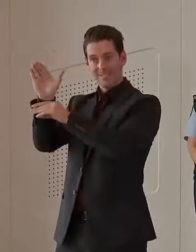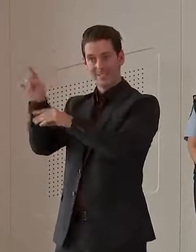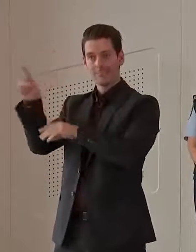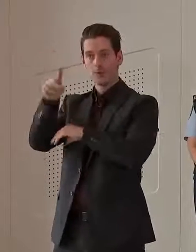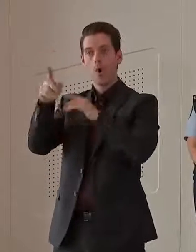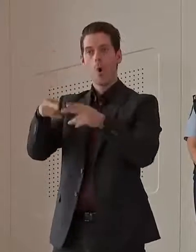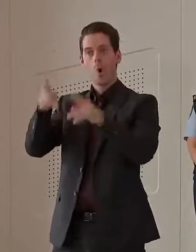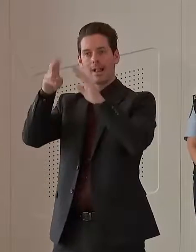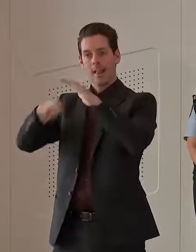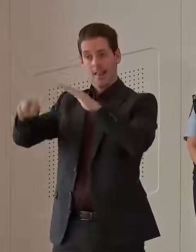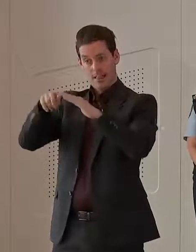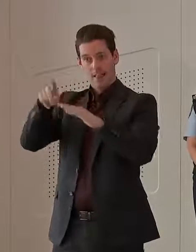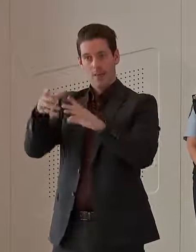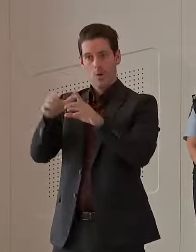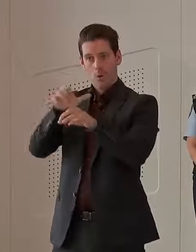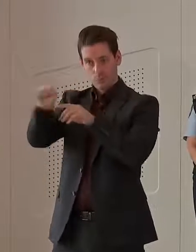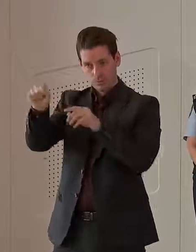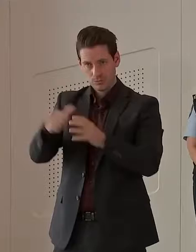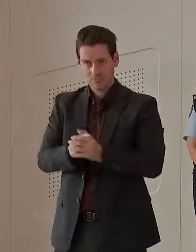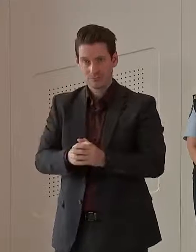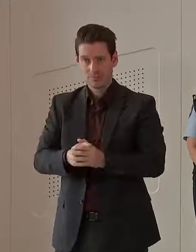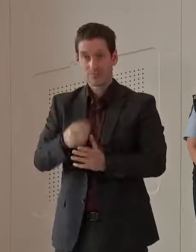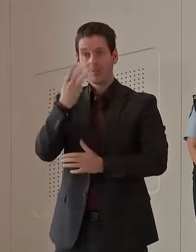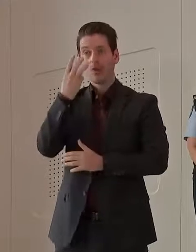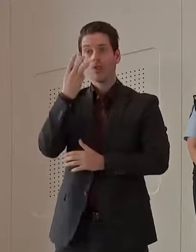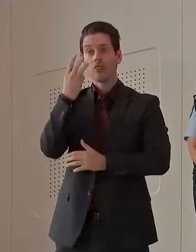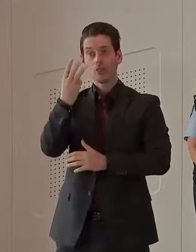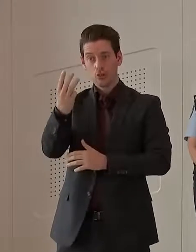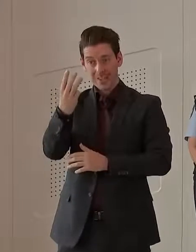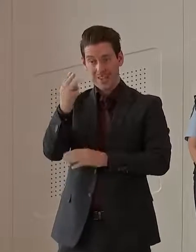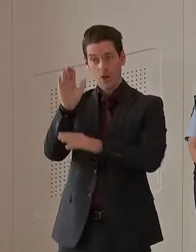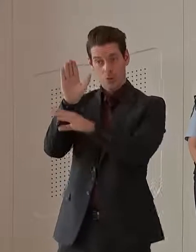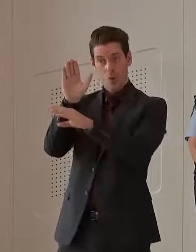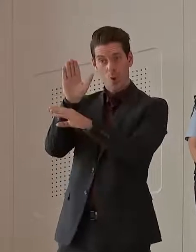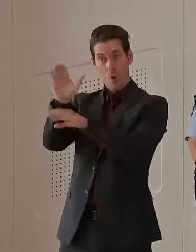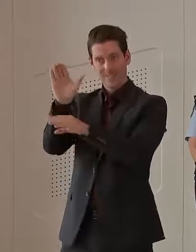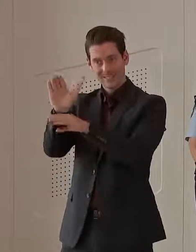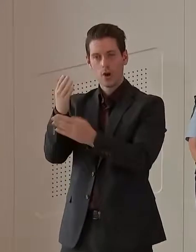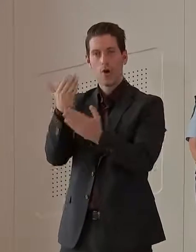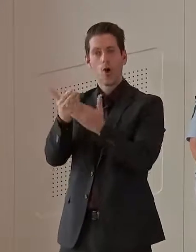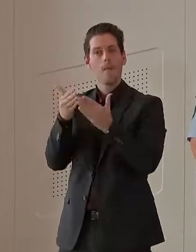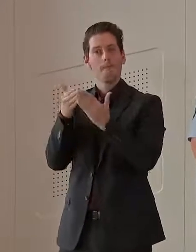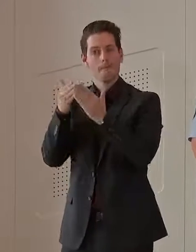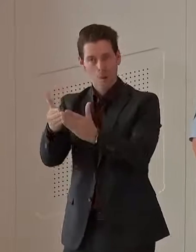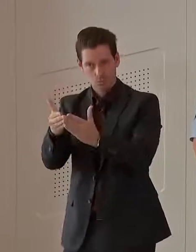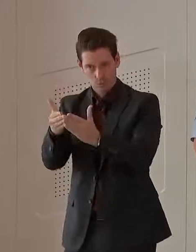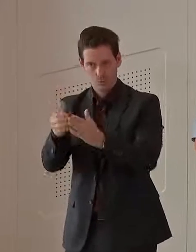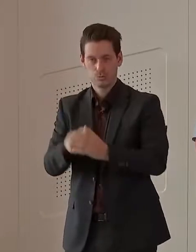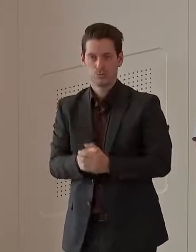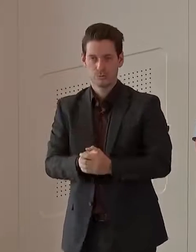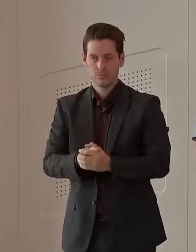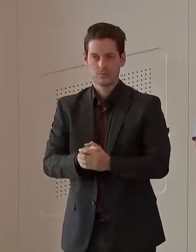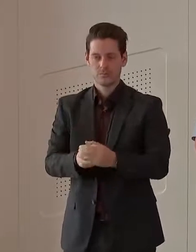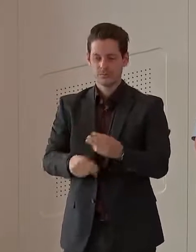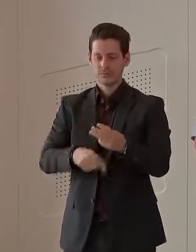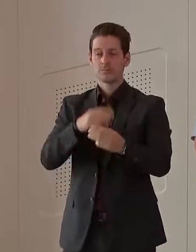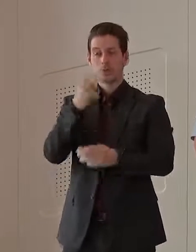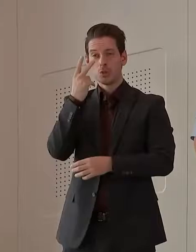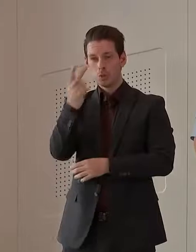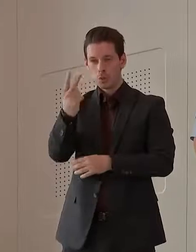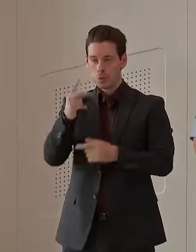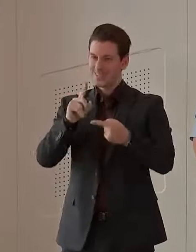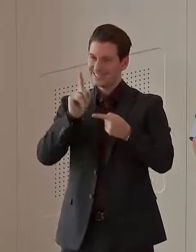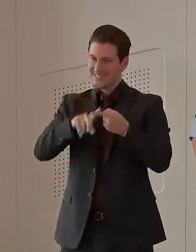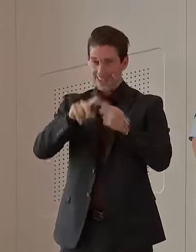hotel quarantine. We've got three overseas acquired detected on a marine vessel. And we have two under